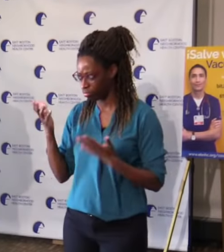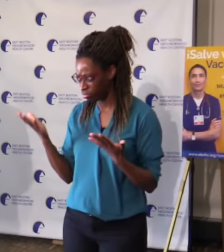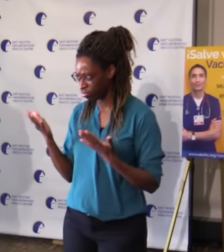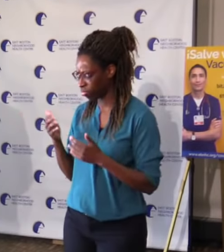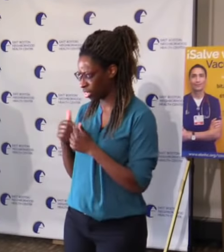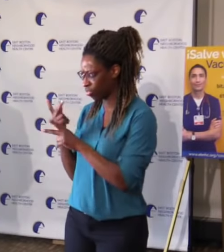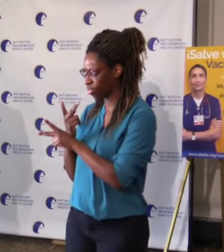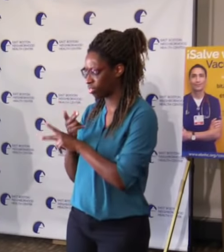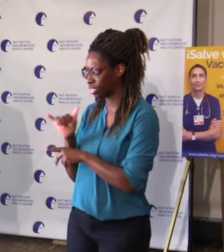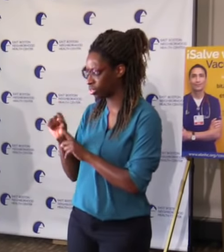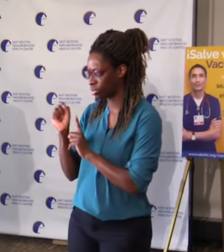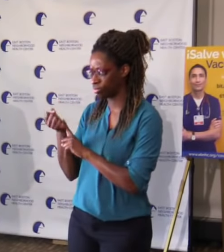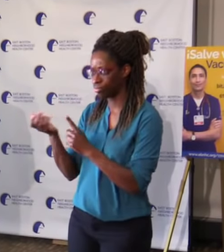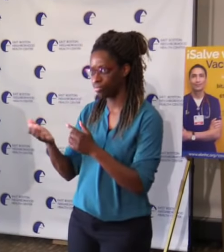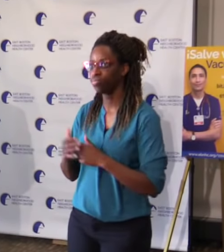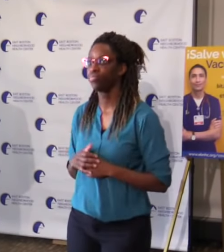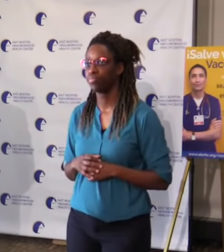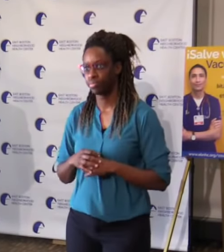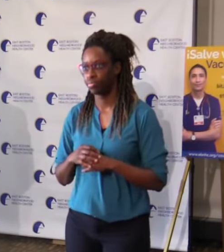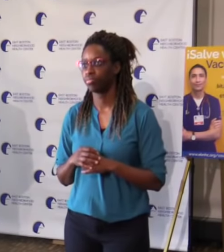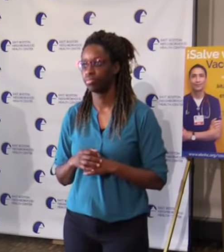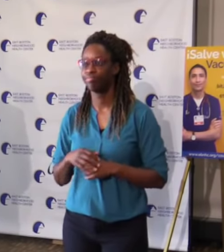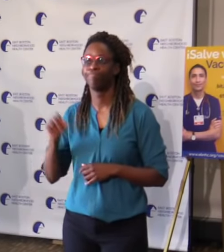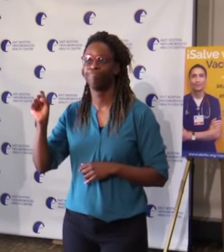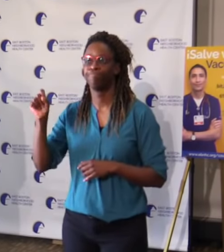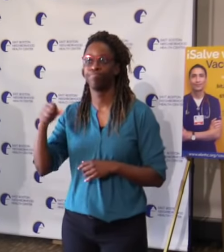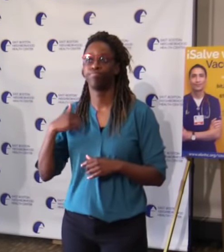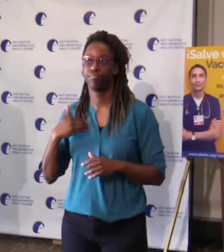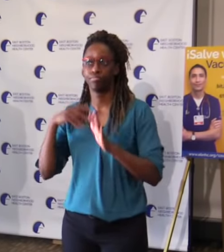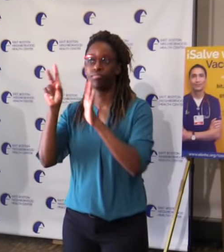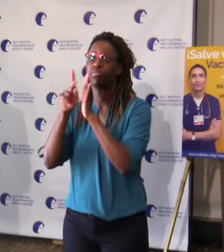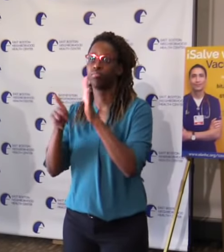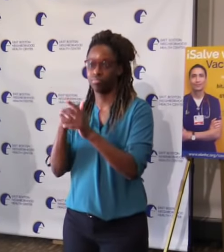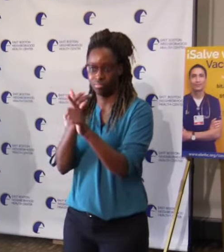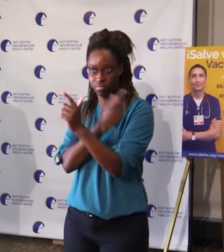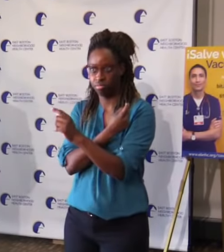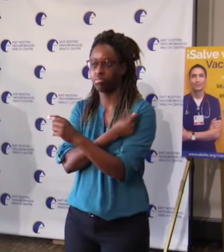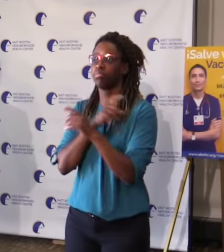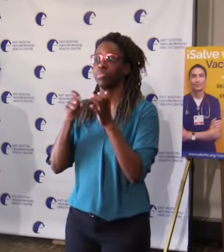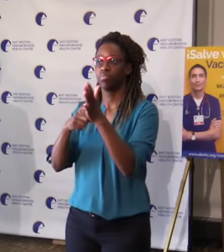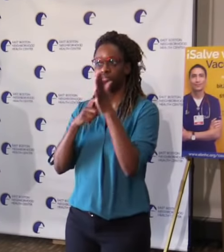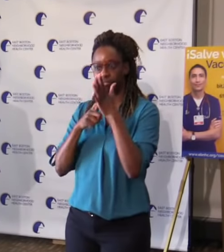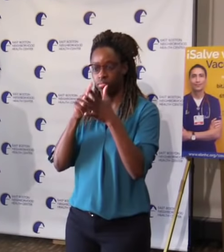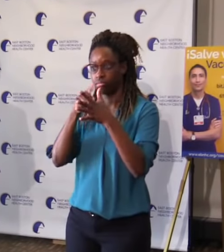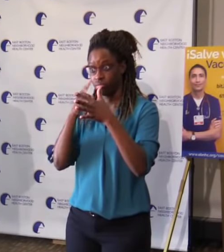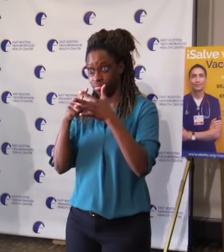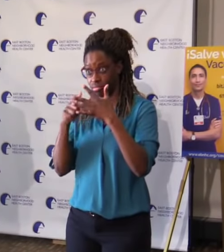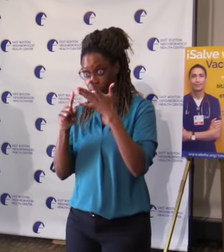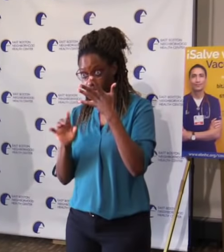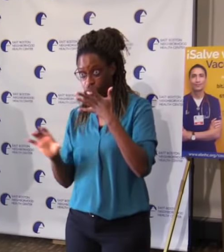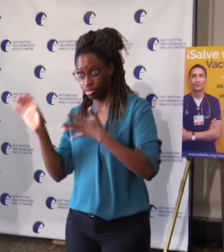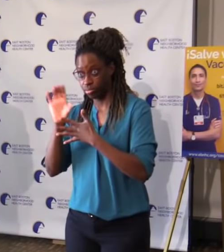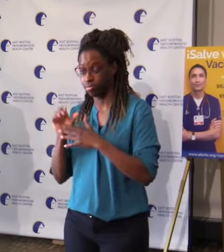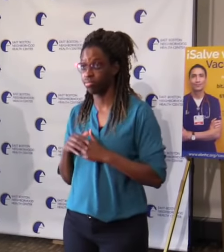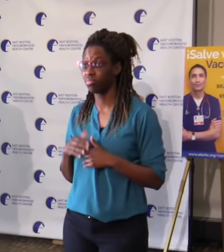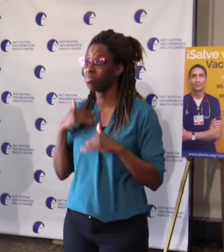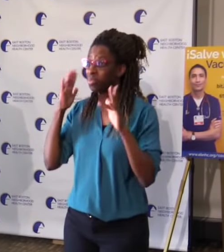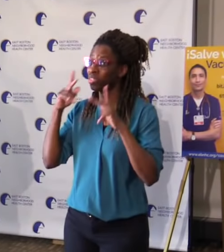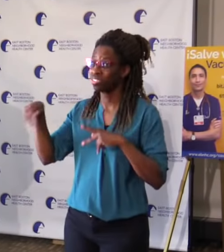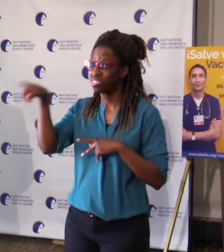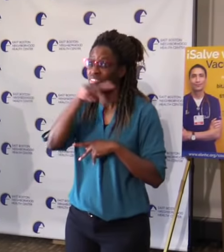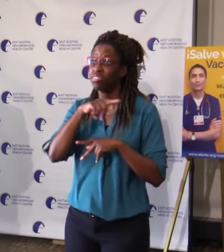with respect to dosing and eligibility standards, and we expect those to be adhered to, and